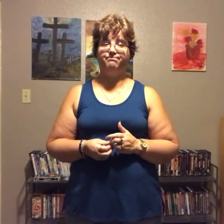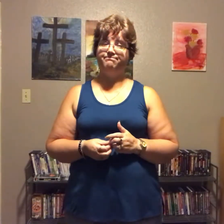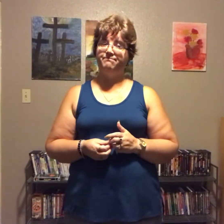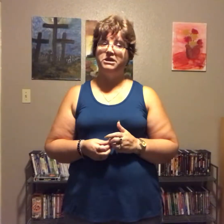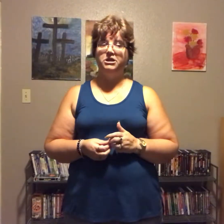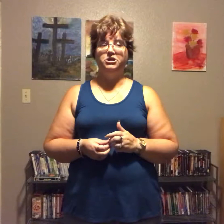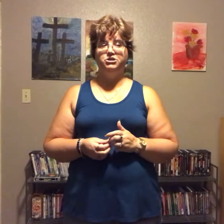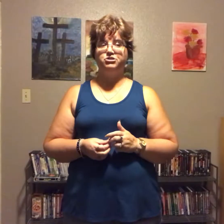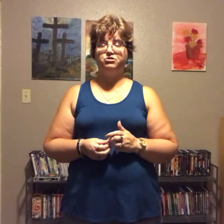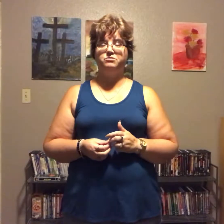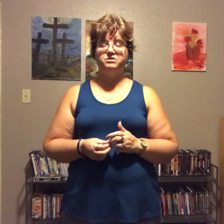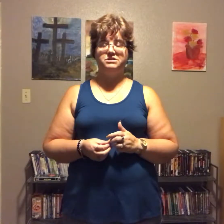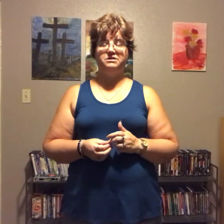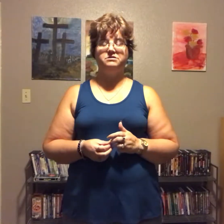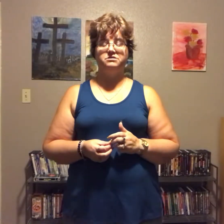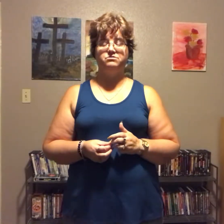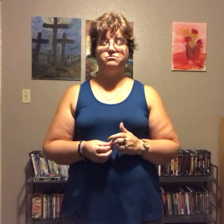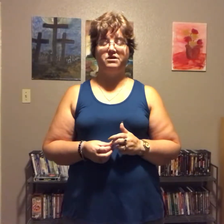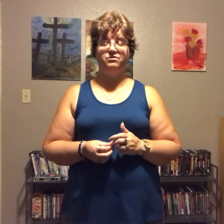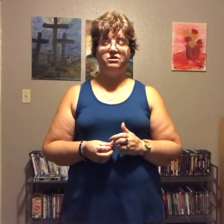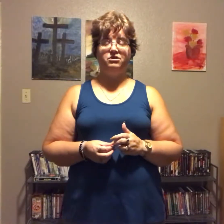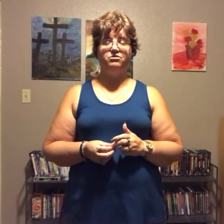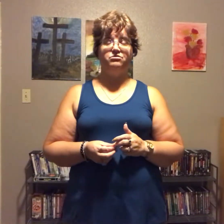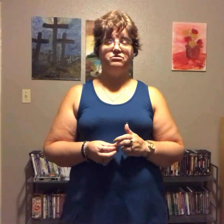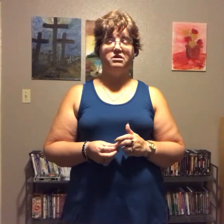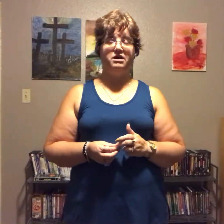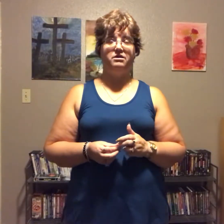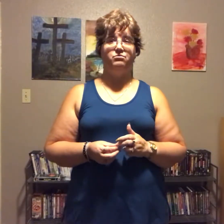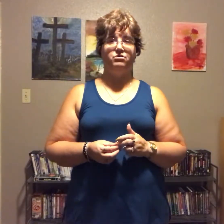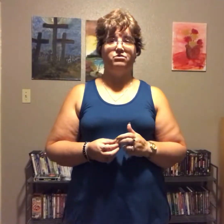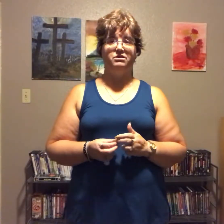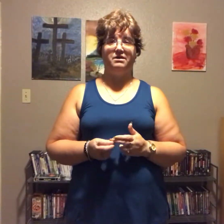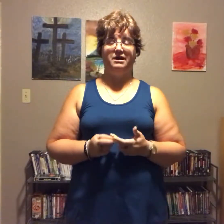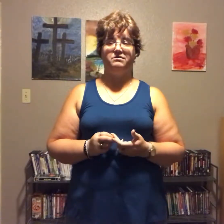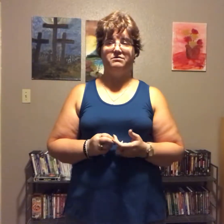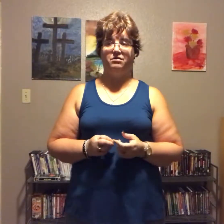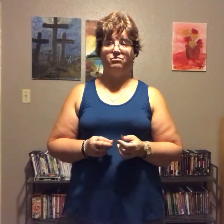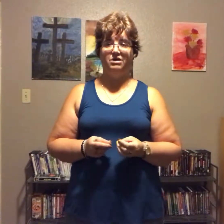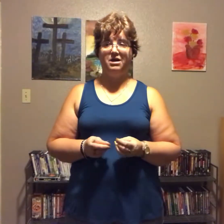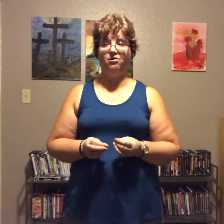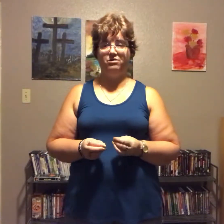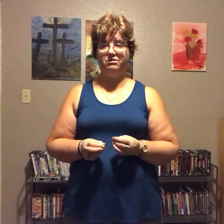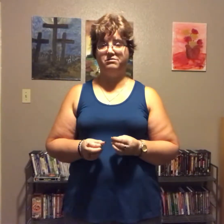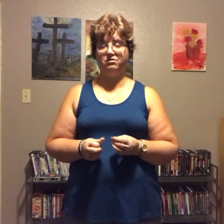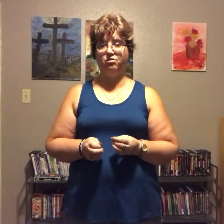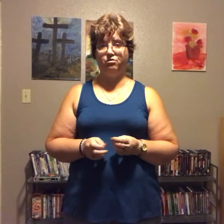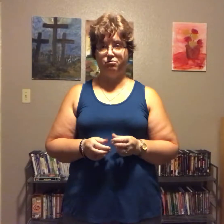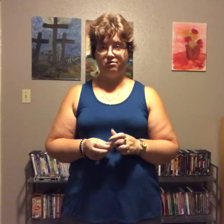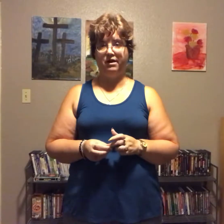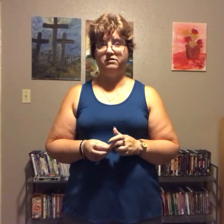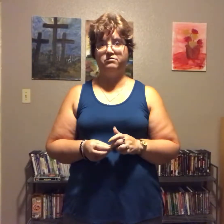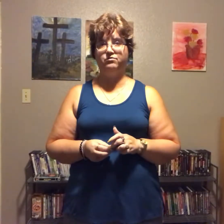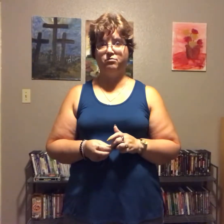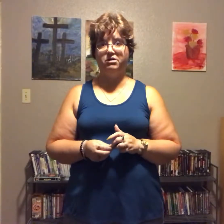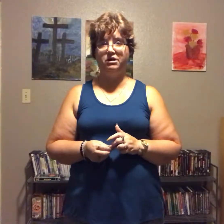circumstances throughout the years kind of ruined that so now it's a harder practice for me